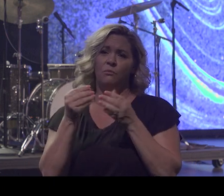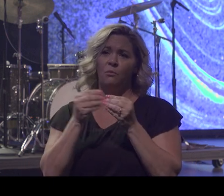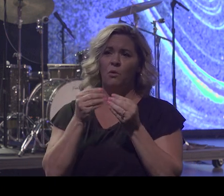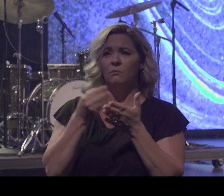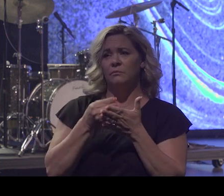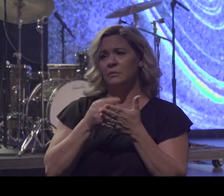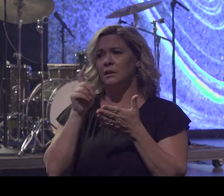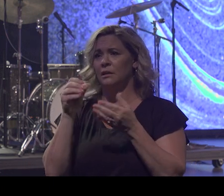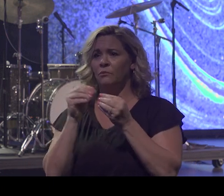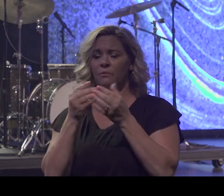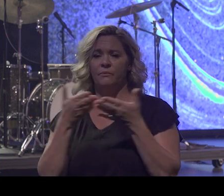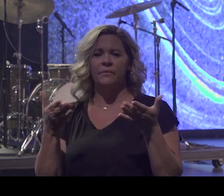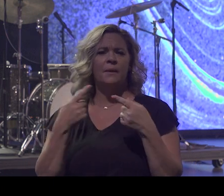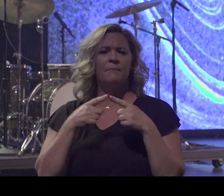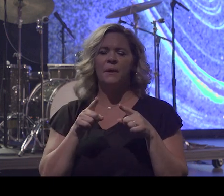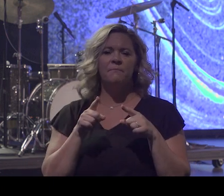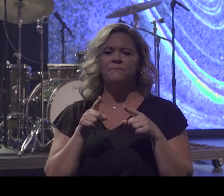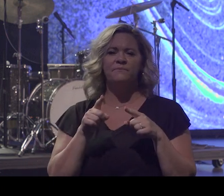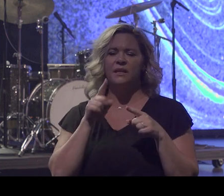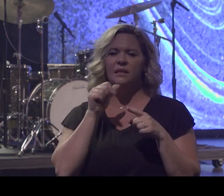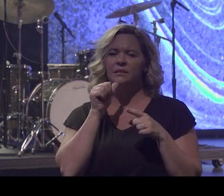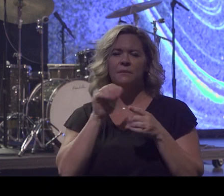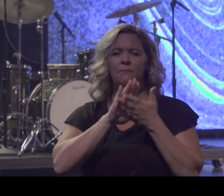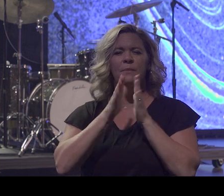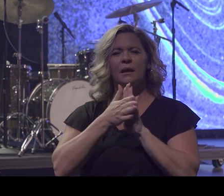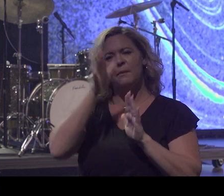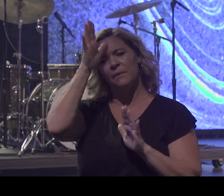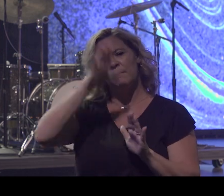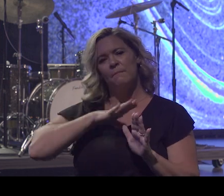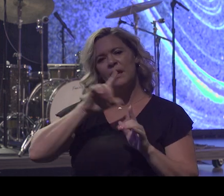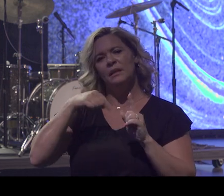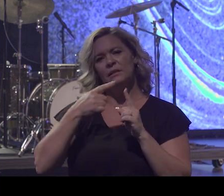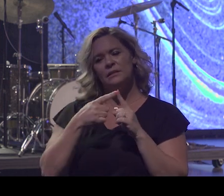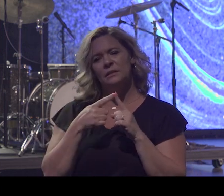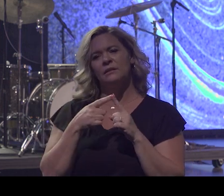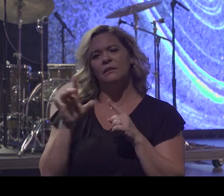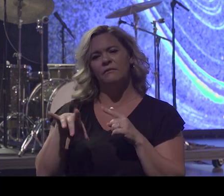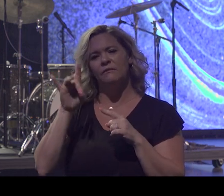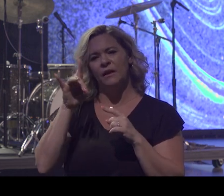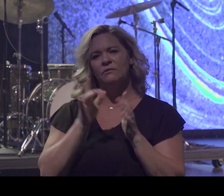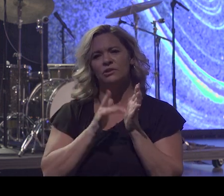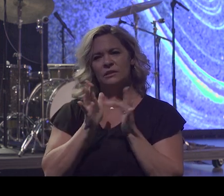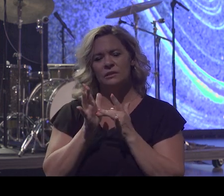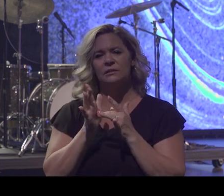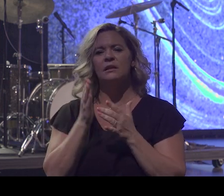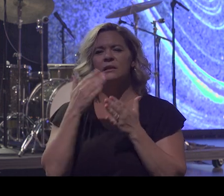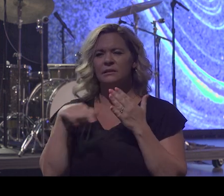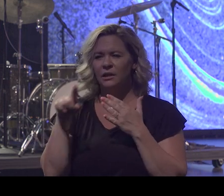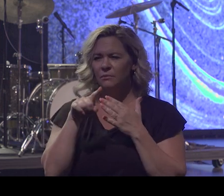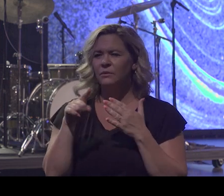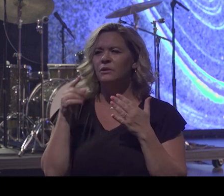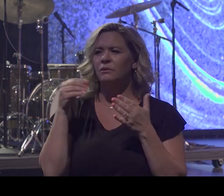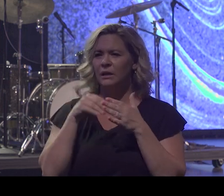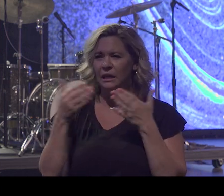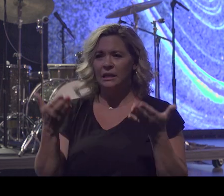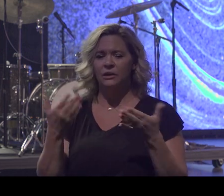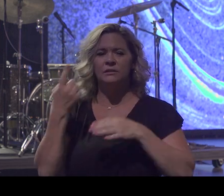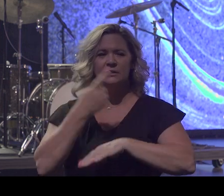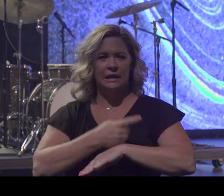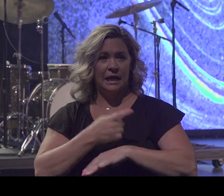said earlier that he didn't become a man until he found Jesus. And some of you in here today, whether you're in this room or you're online,